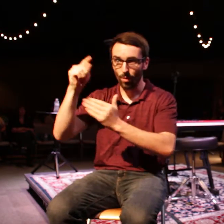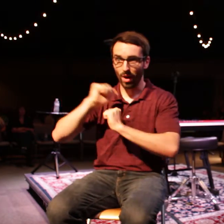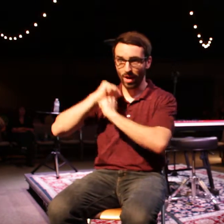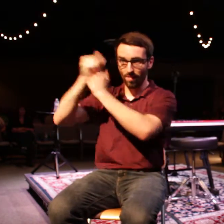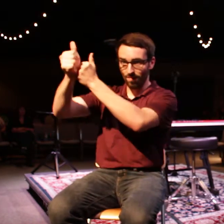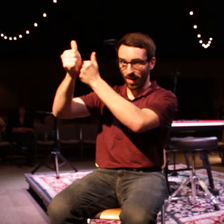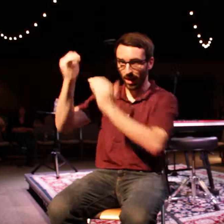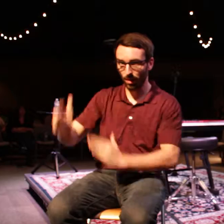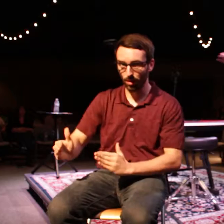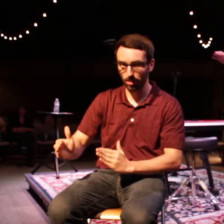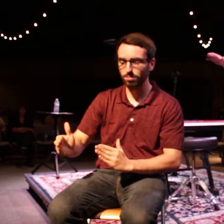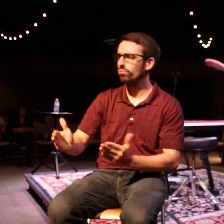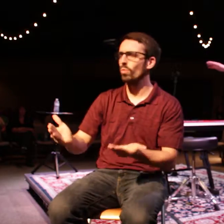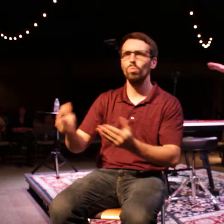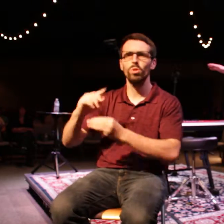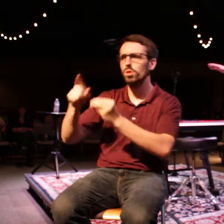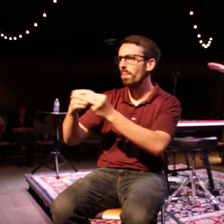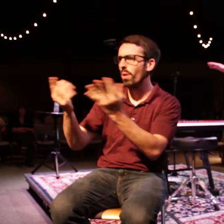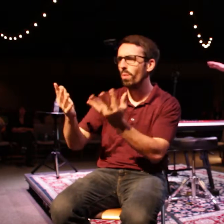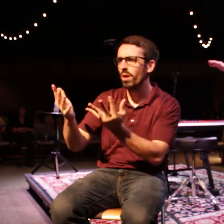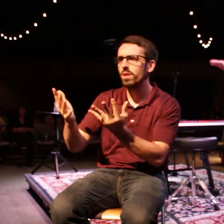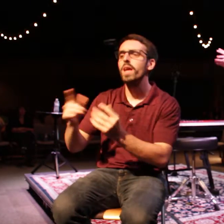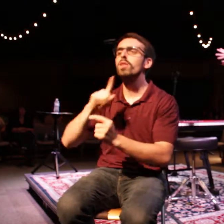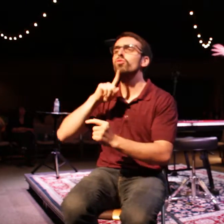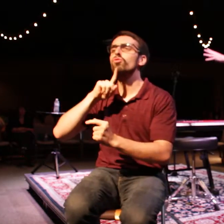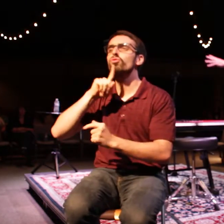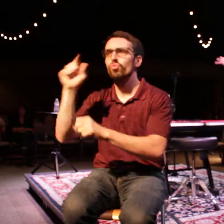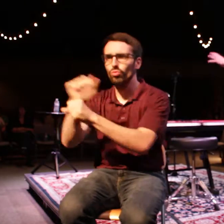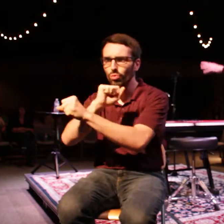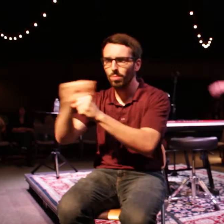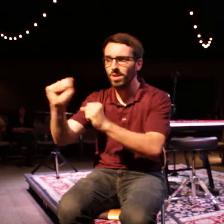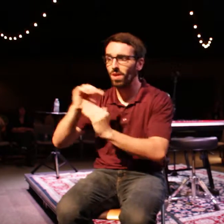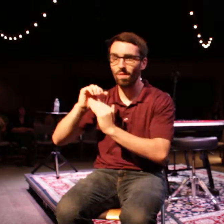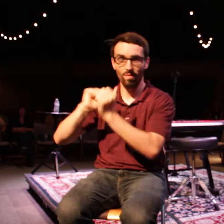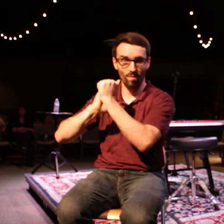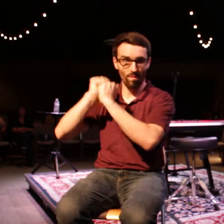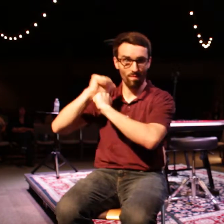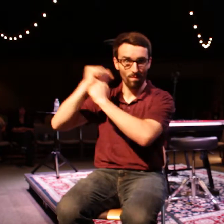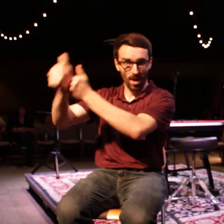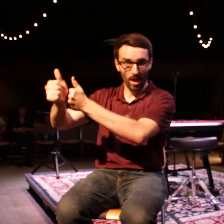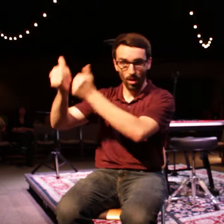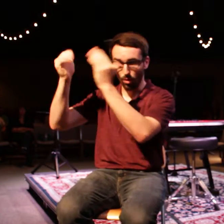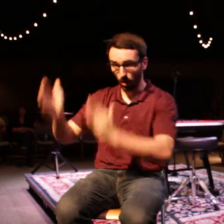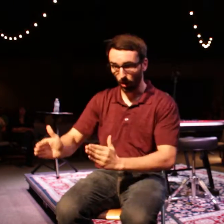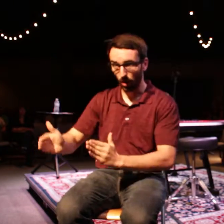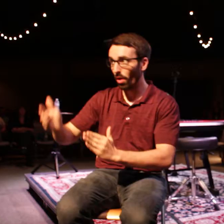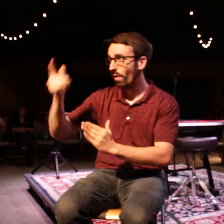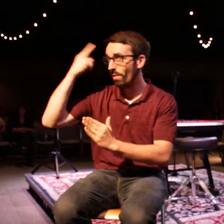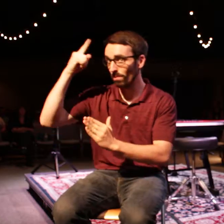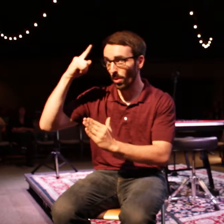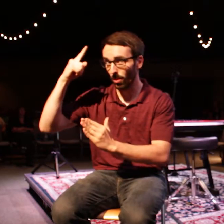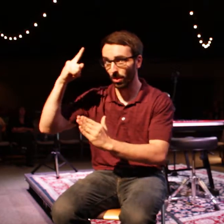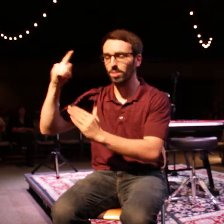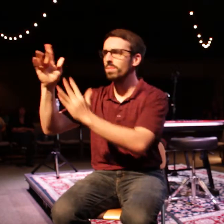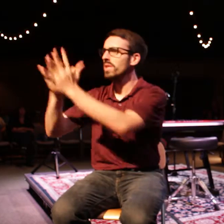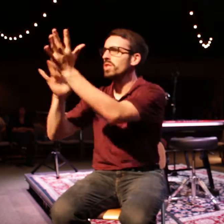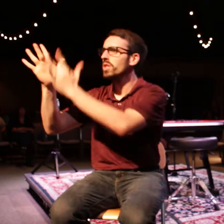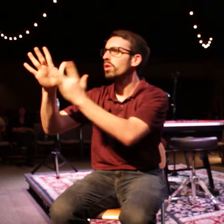Like if you were to see one out in the world, how would you know? What would be the markers be? How would you spot a true follower of Jesus in the world we live in?